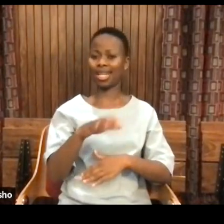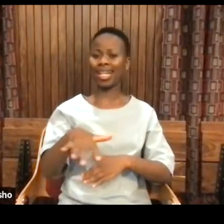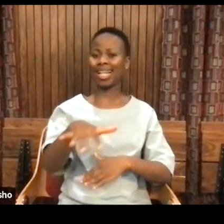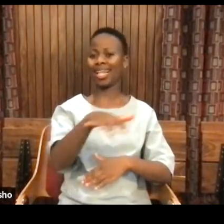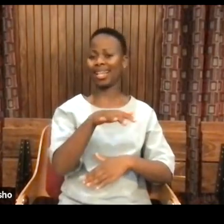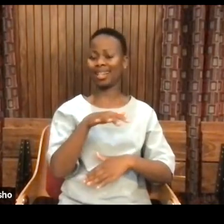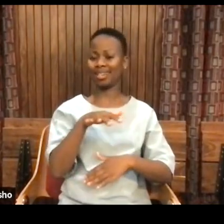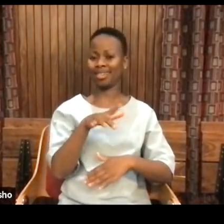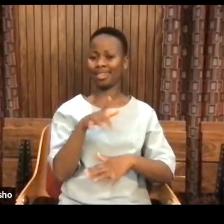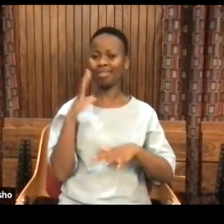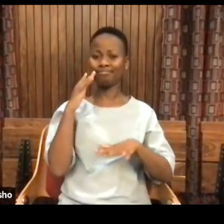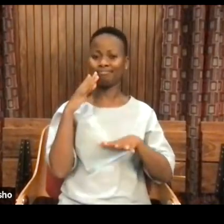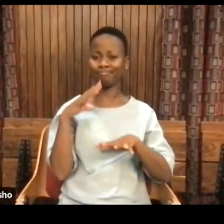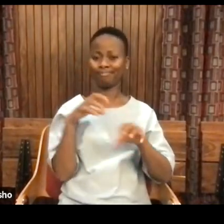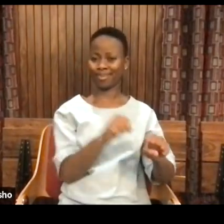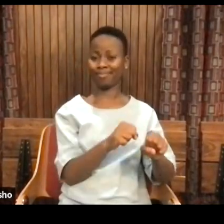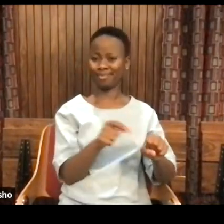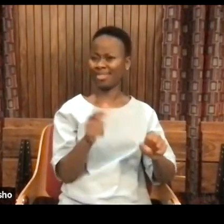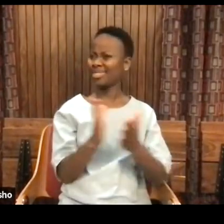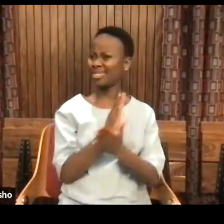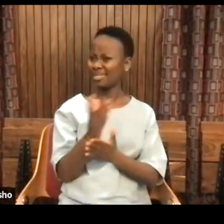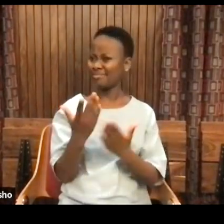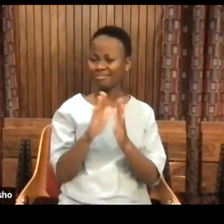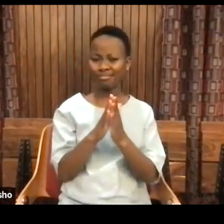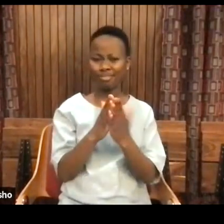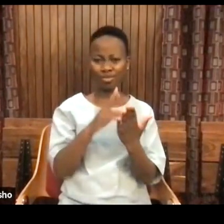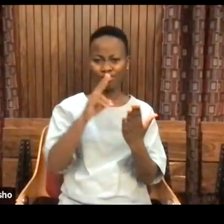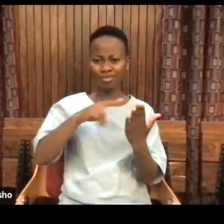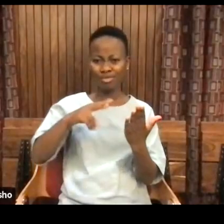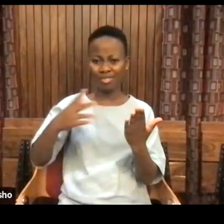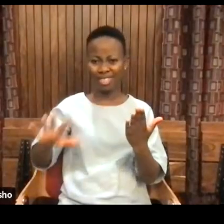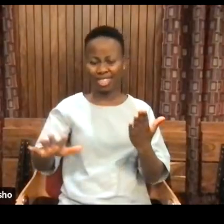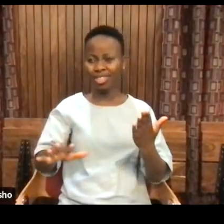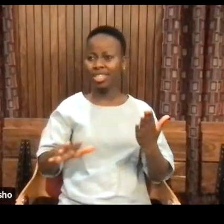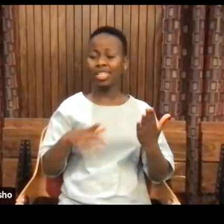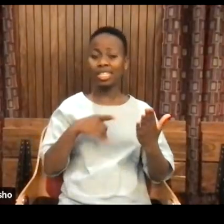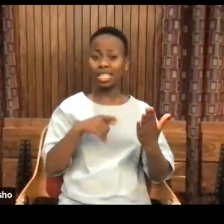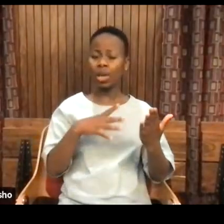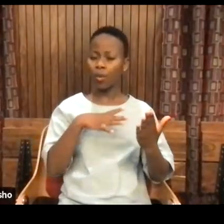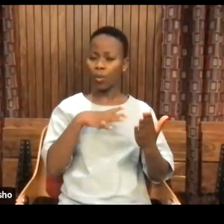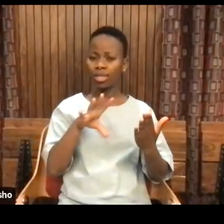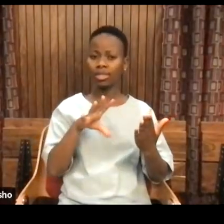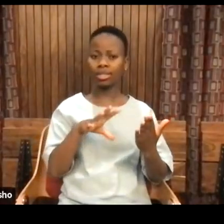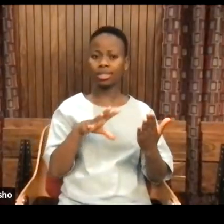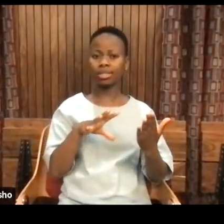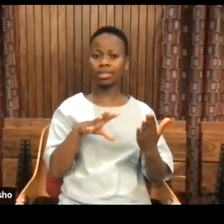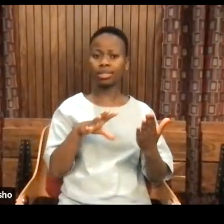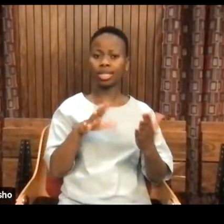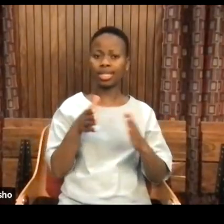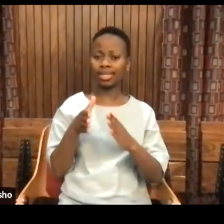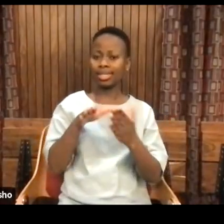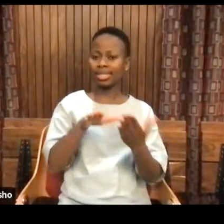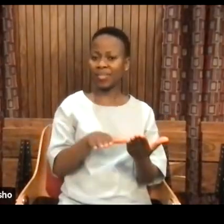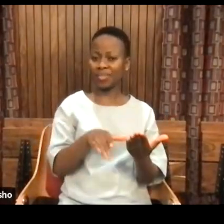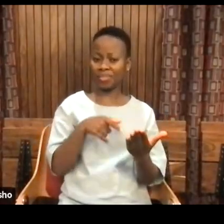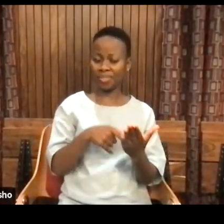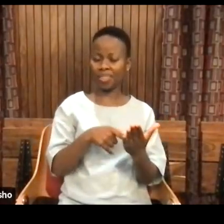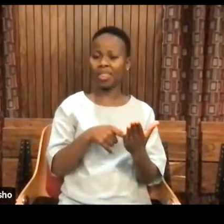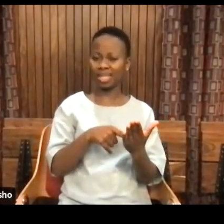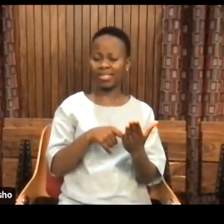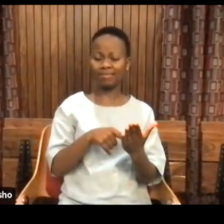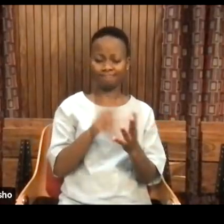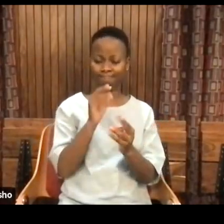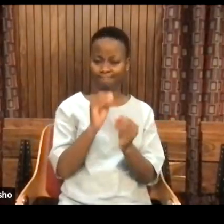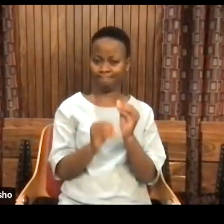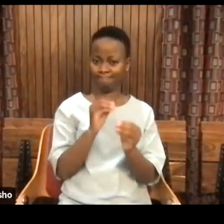of you who read the novel will know that Victor wants to conquer death and reproduce and objectify himself in the creature.